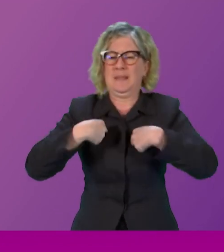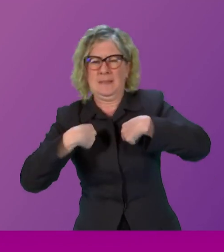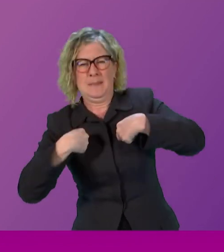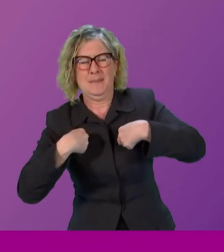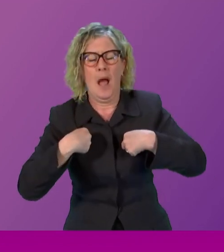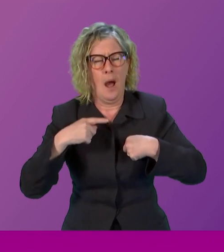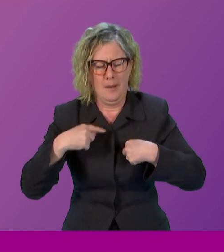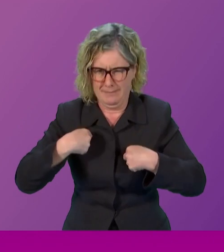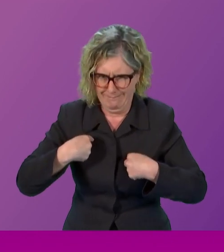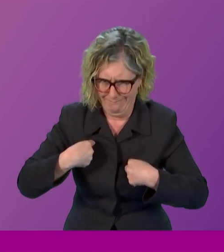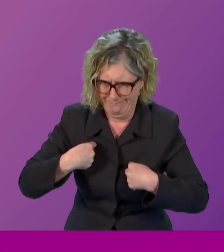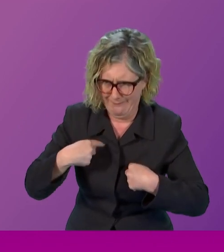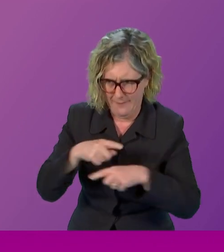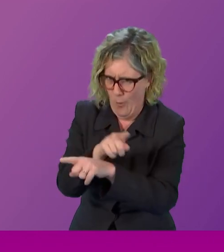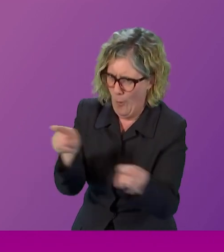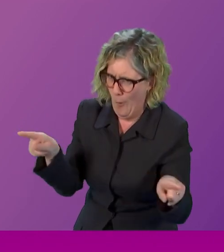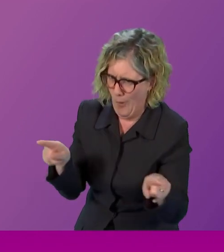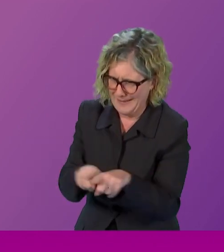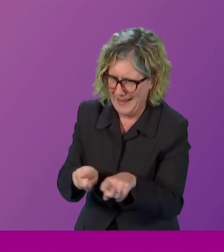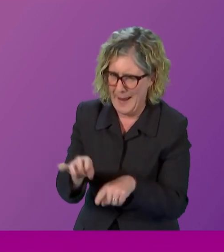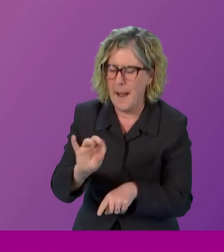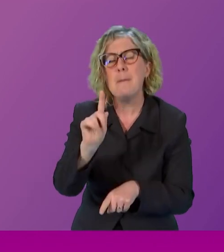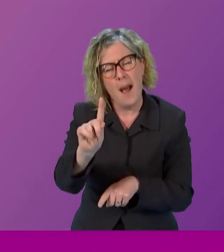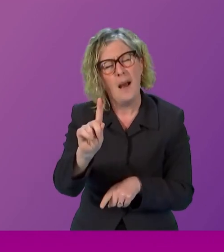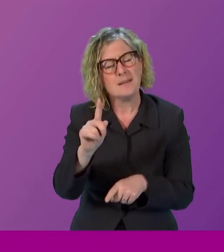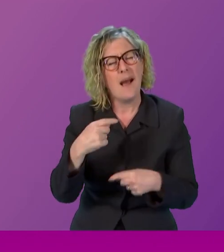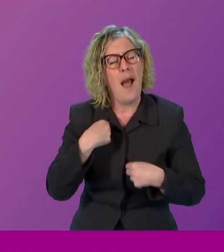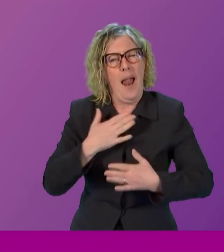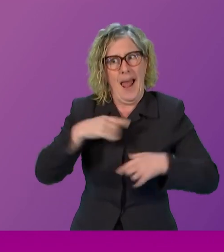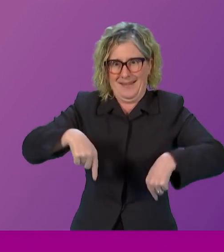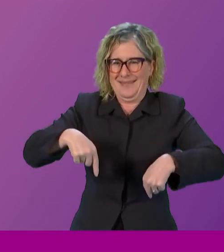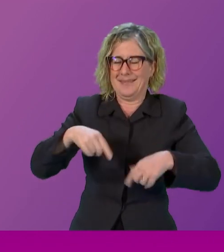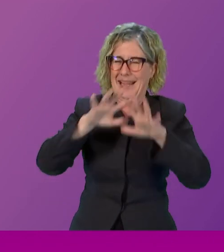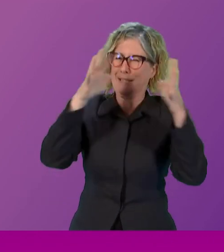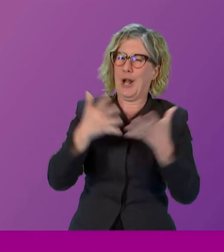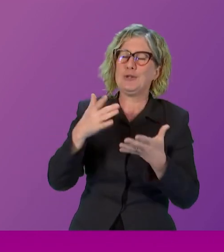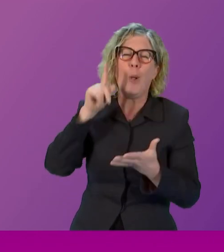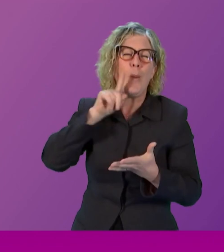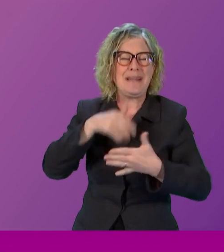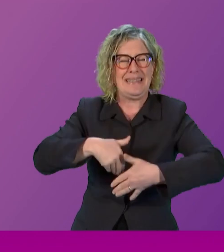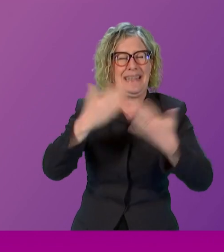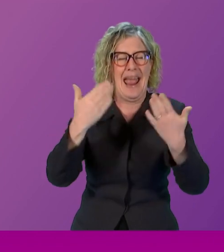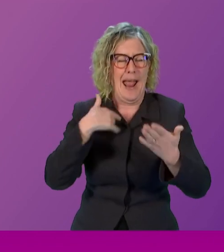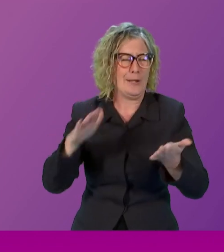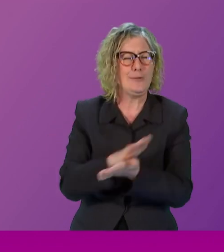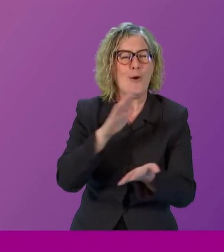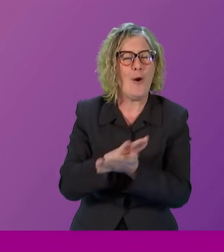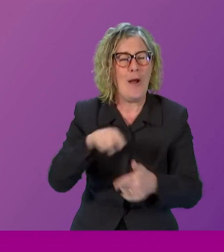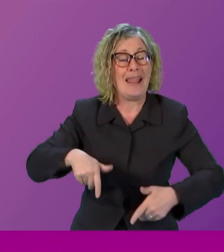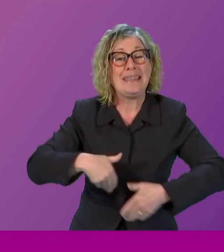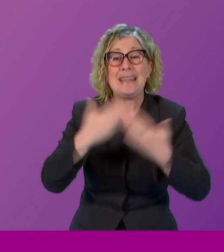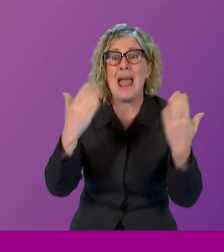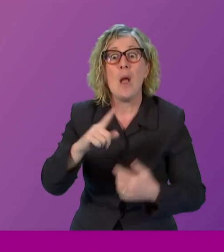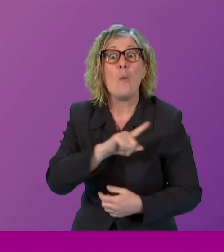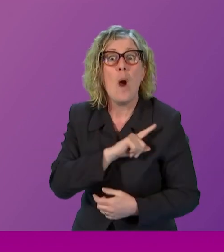least not all of us do. But I always enjoy this date in the calendar. International Women's Day, as Agnes said, is a really important